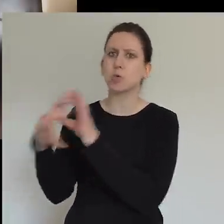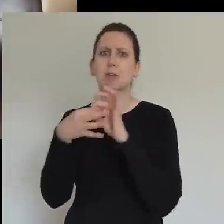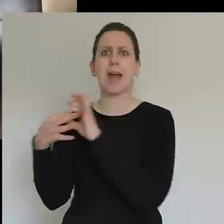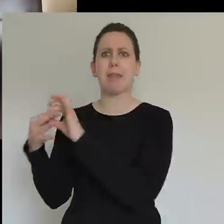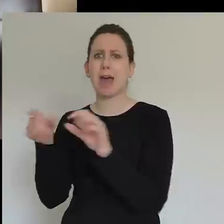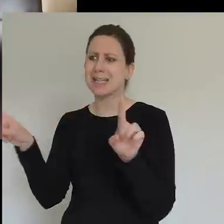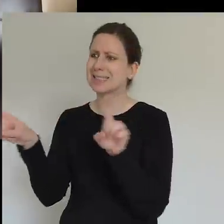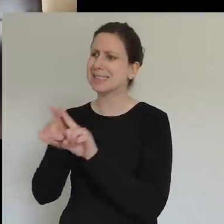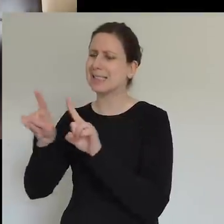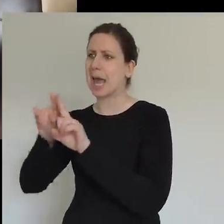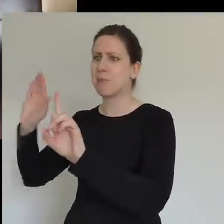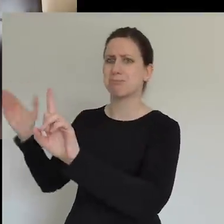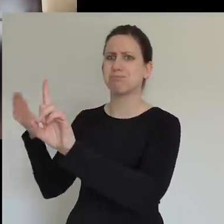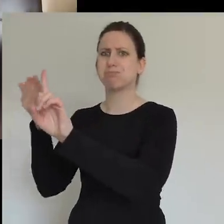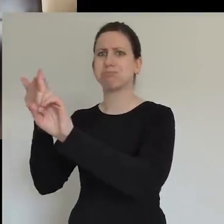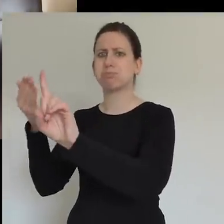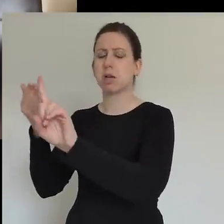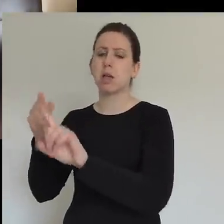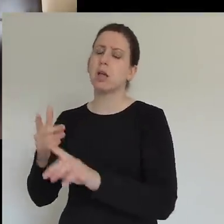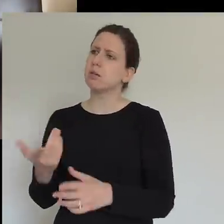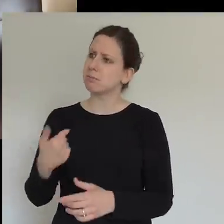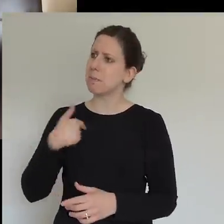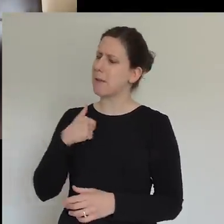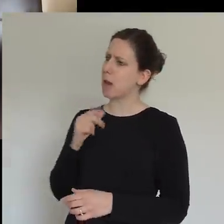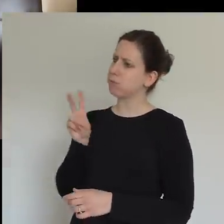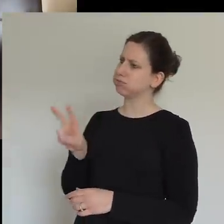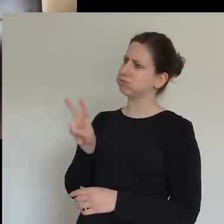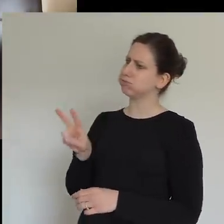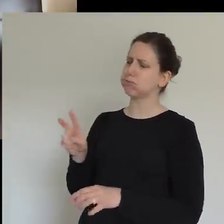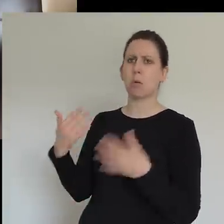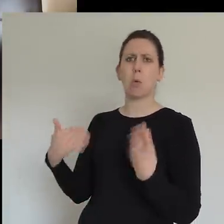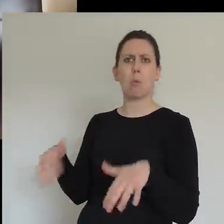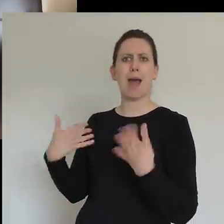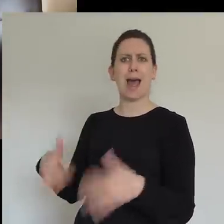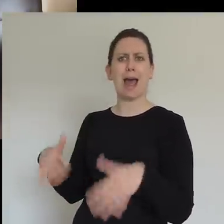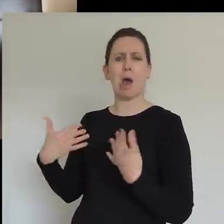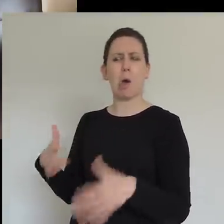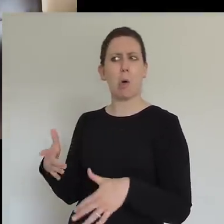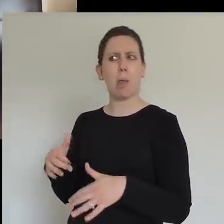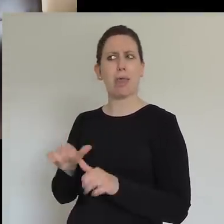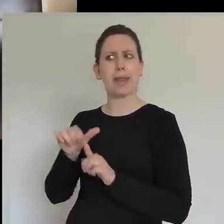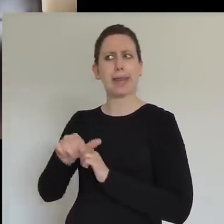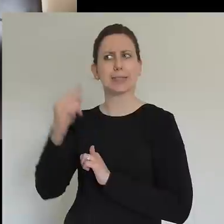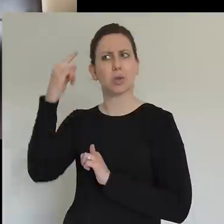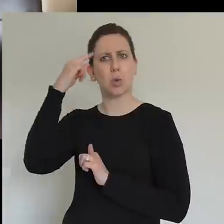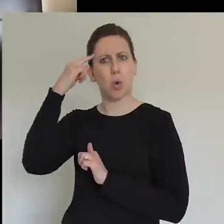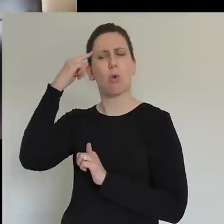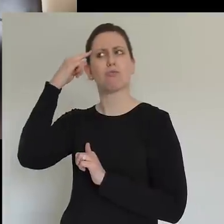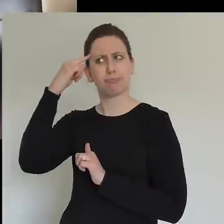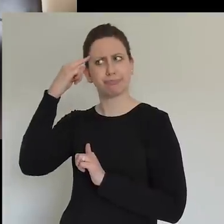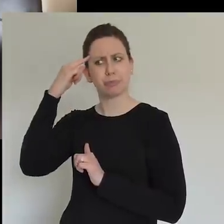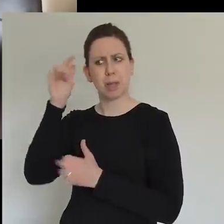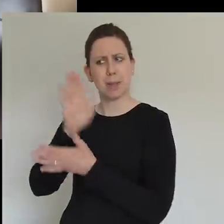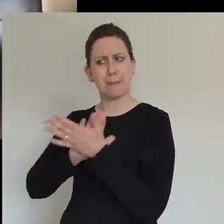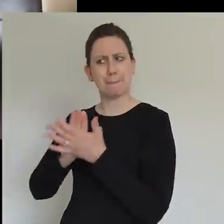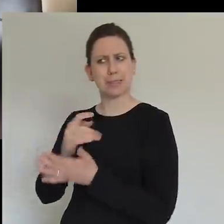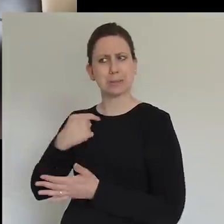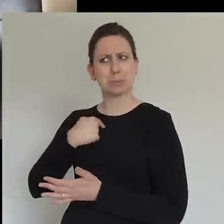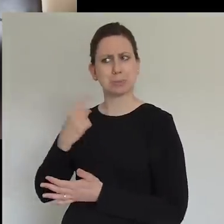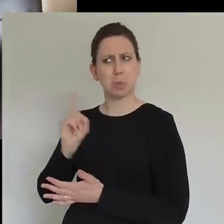start thinking, what would that mean for me? Because you basically have nothing is your own. Everything is the communities. And many of your choices